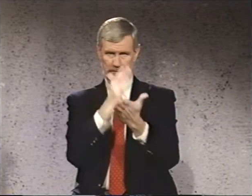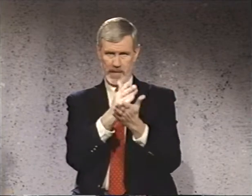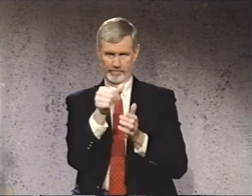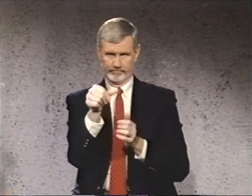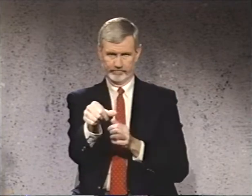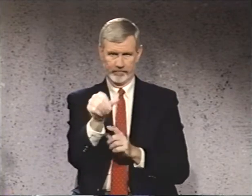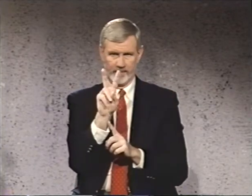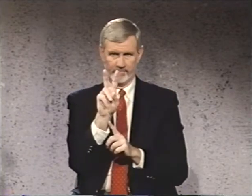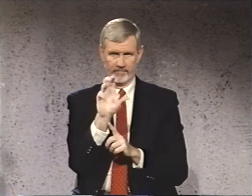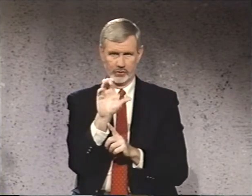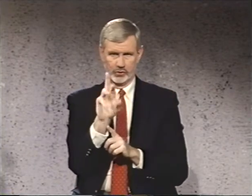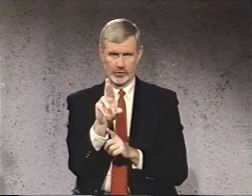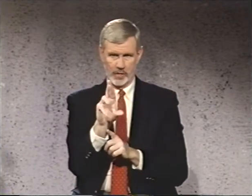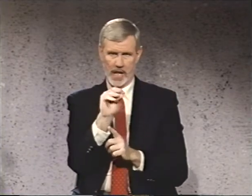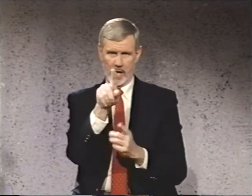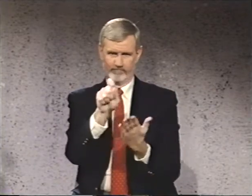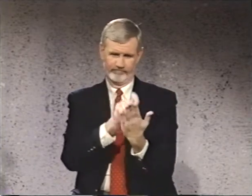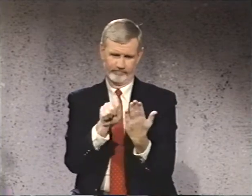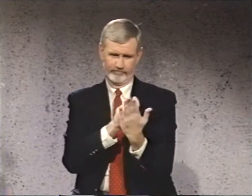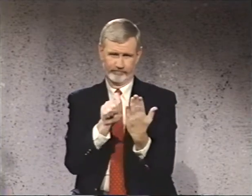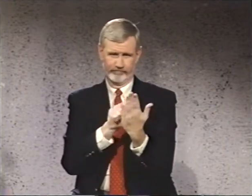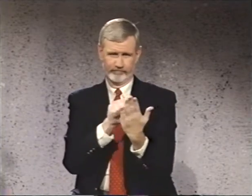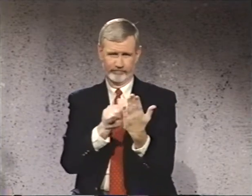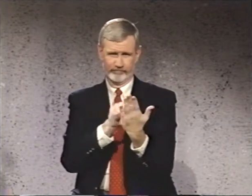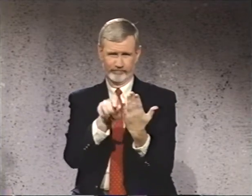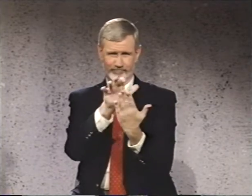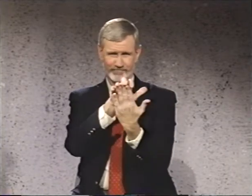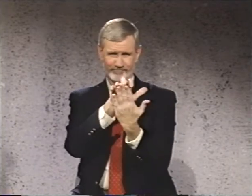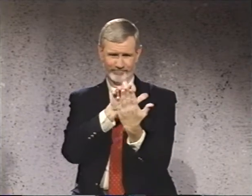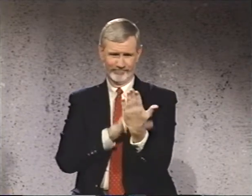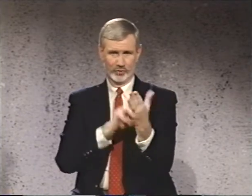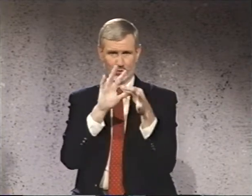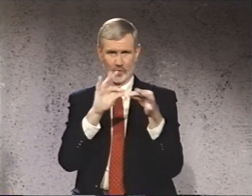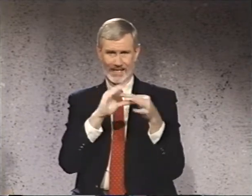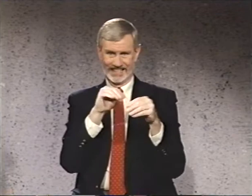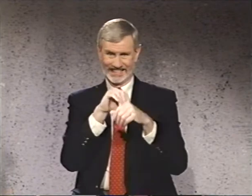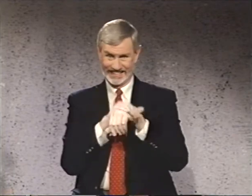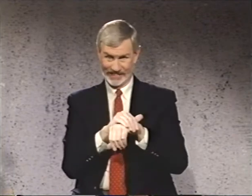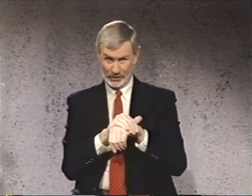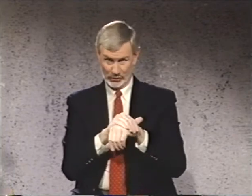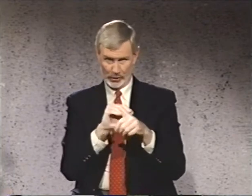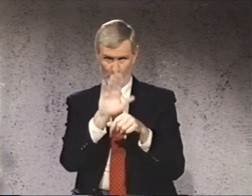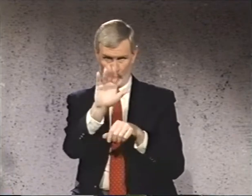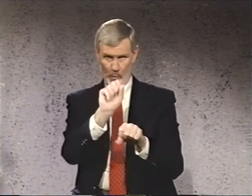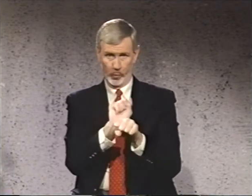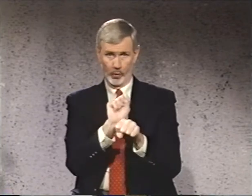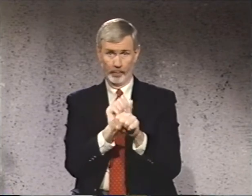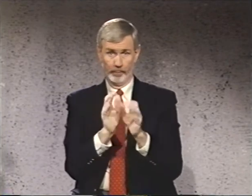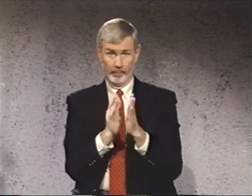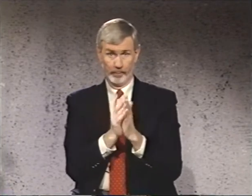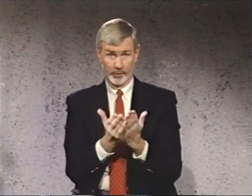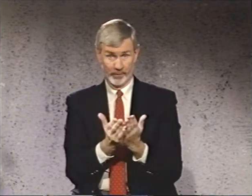stop the VCR and write the gloss of that story in English in your workbook.